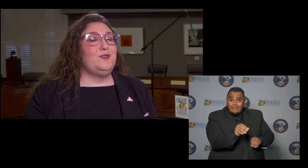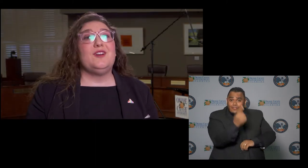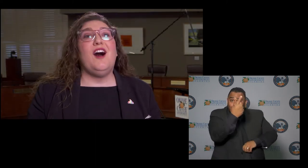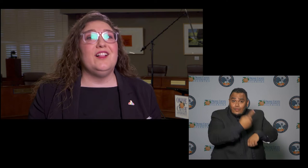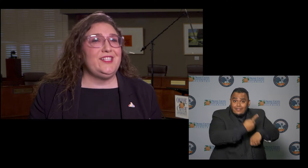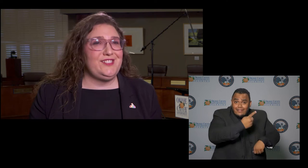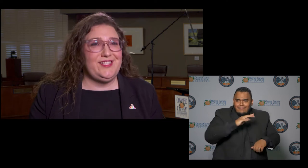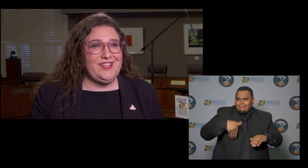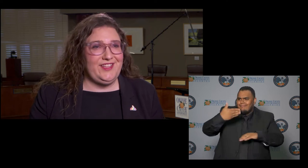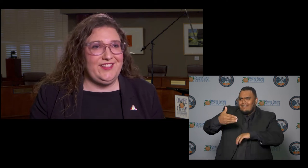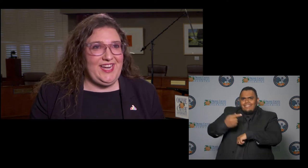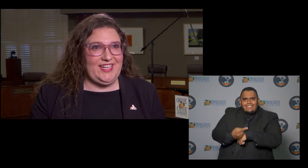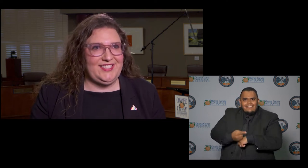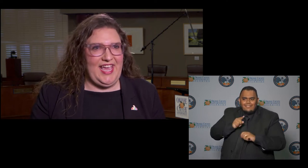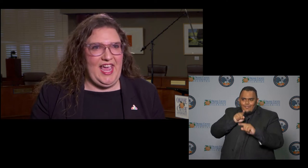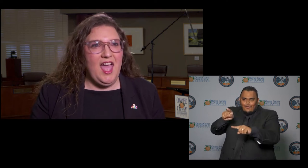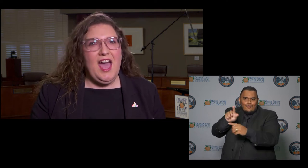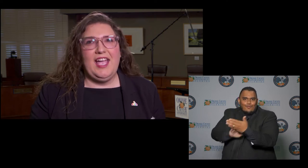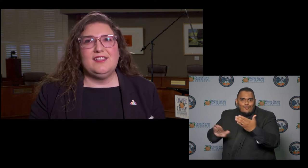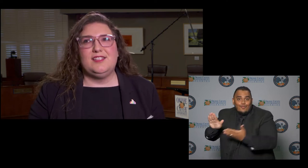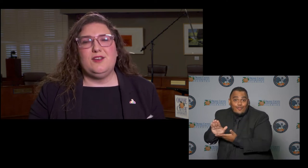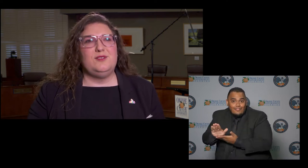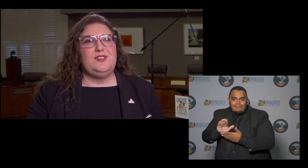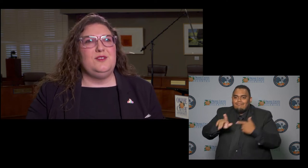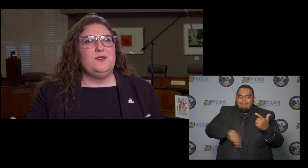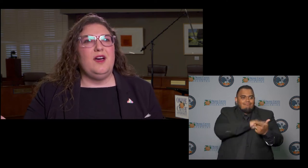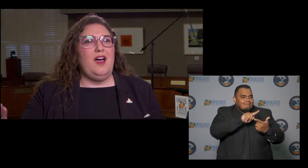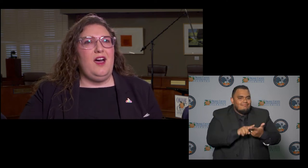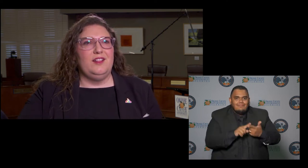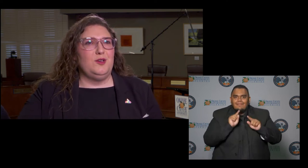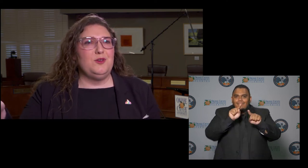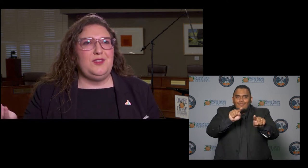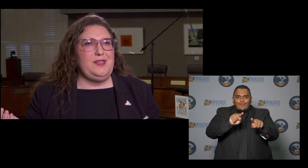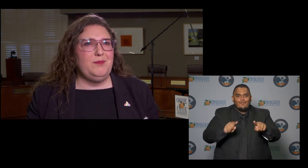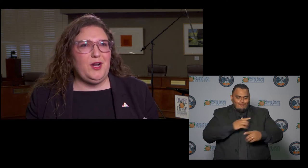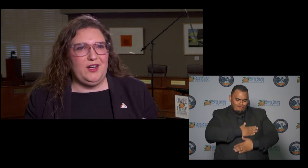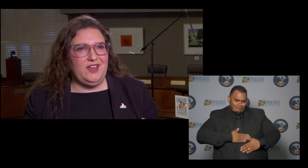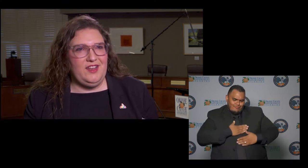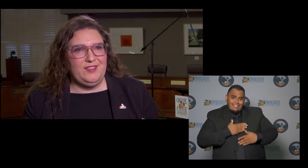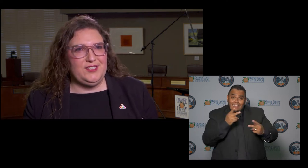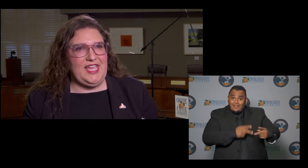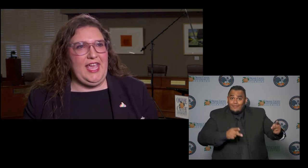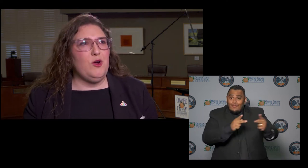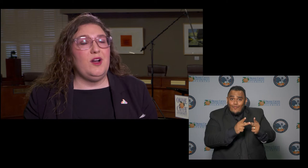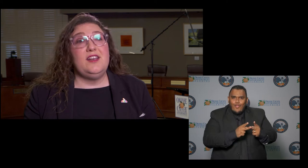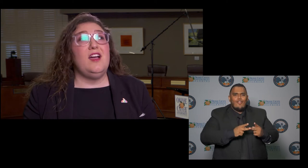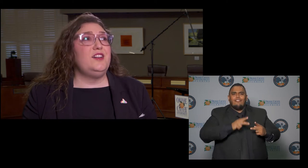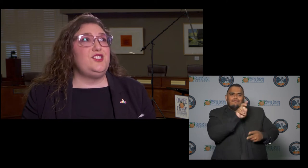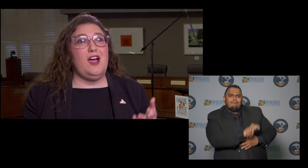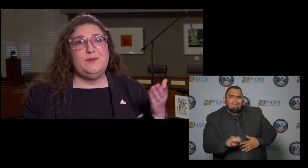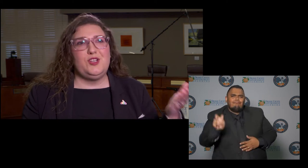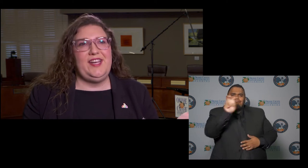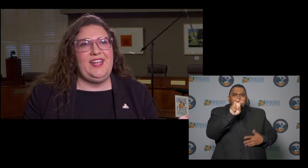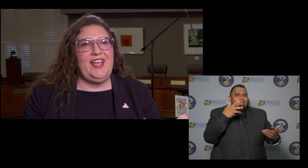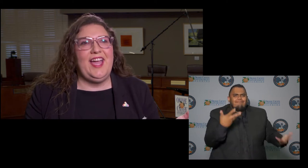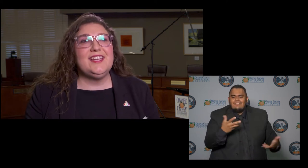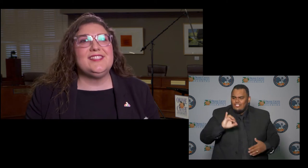to a college then the next day I get to go to a local theme park another day or in our job training I get to